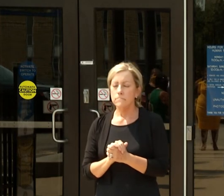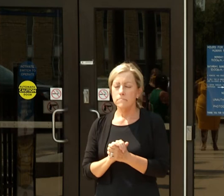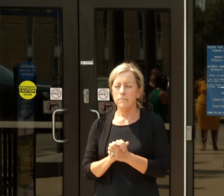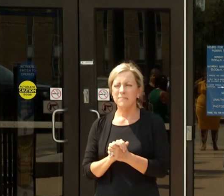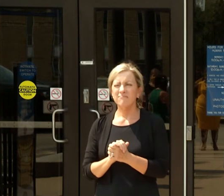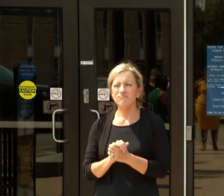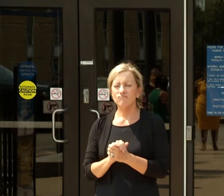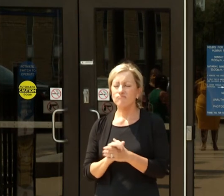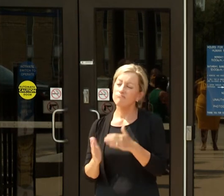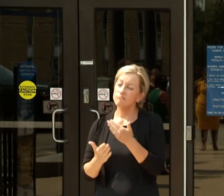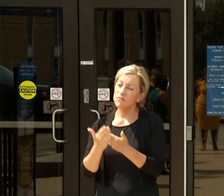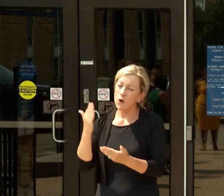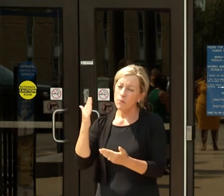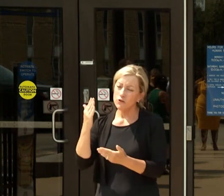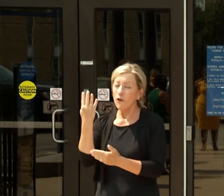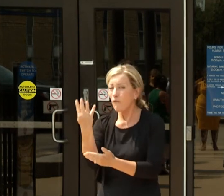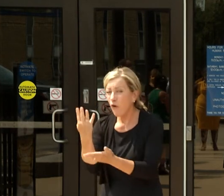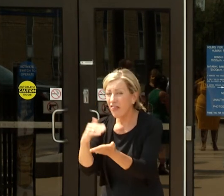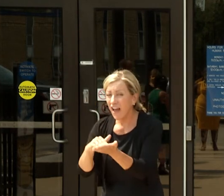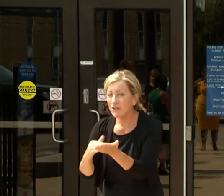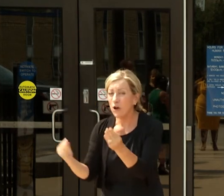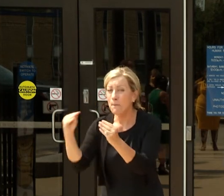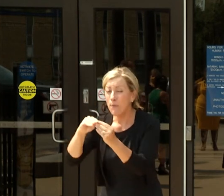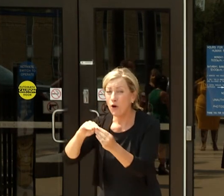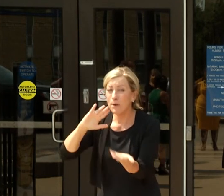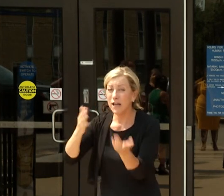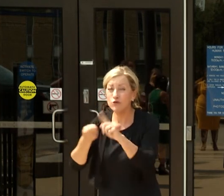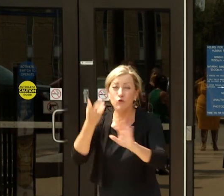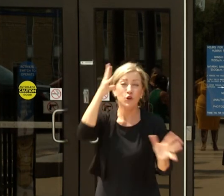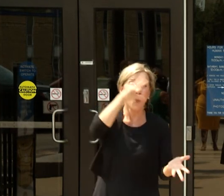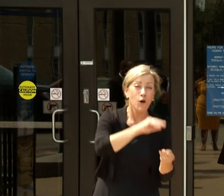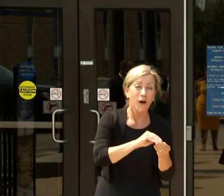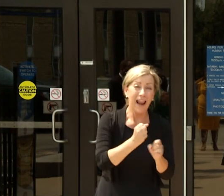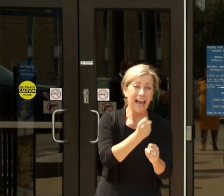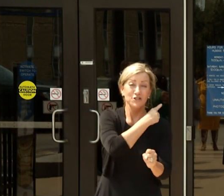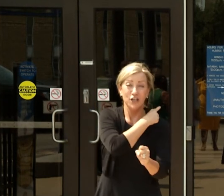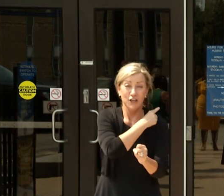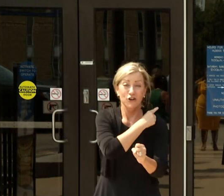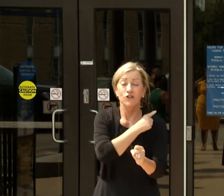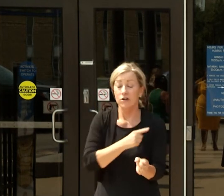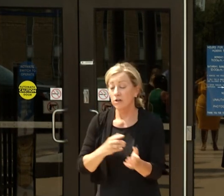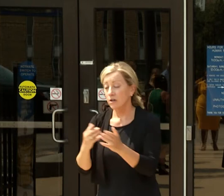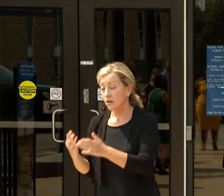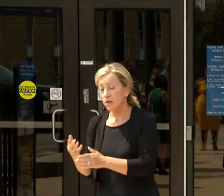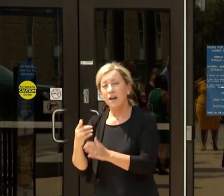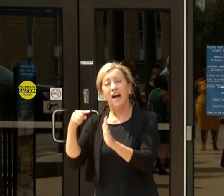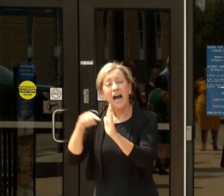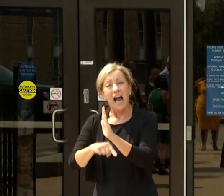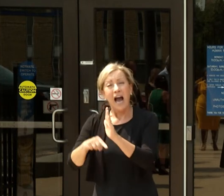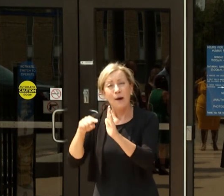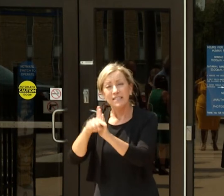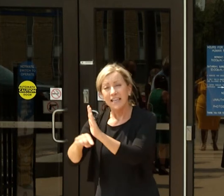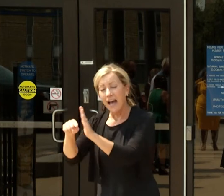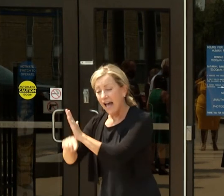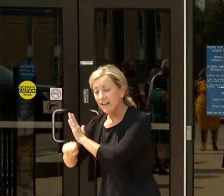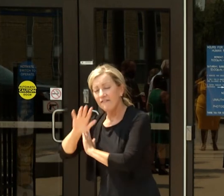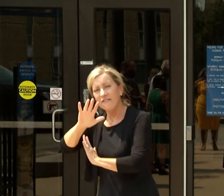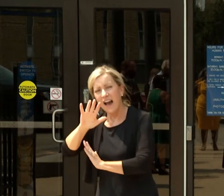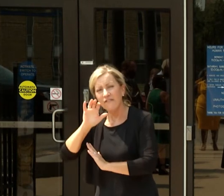almost 4,000 more than total cases last year, the entire year. Homicides 594,